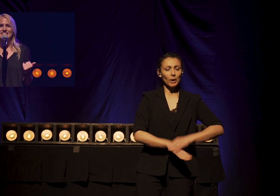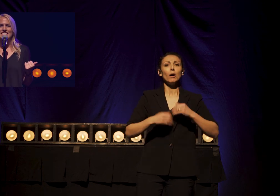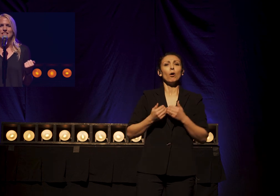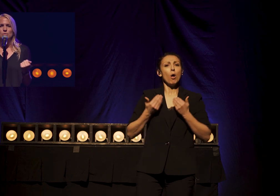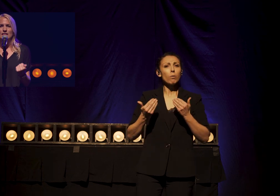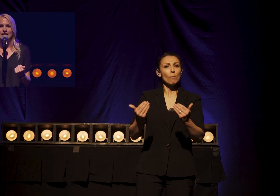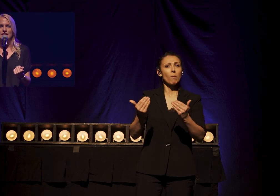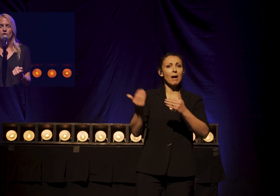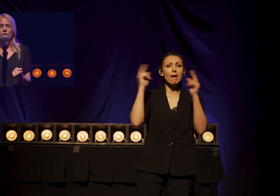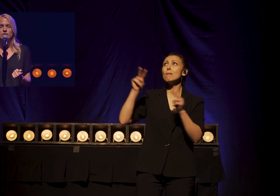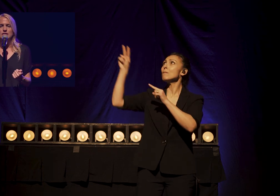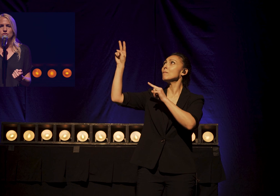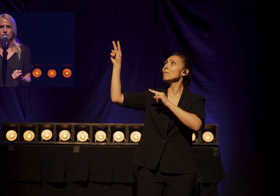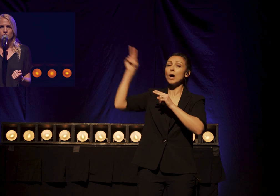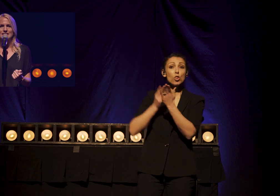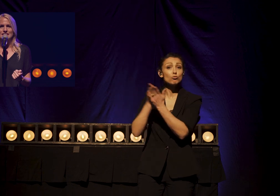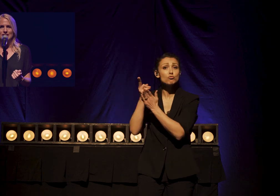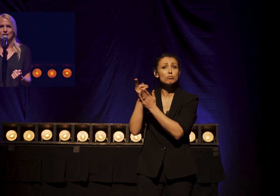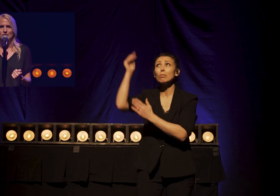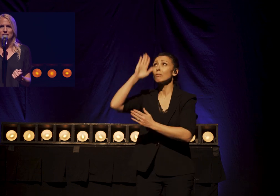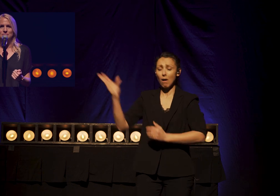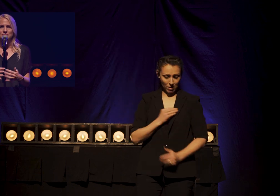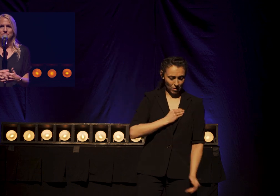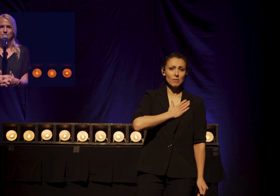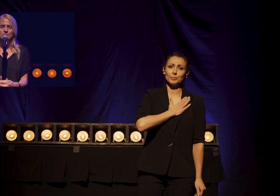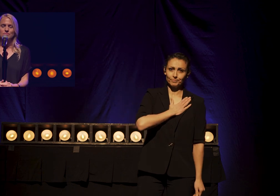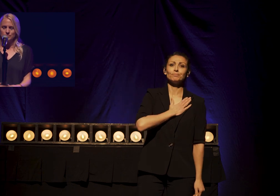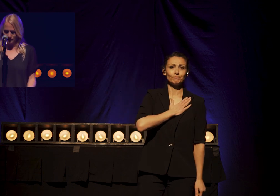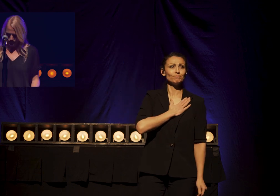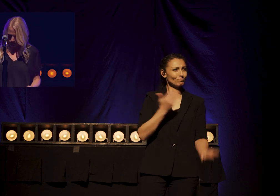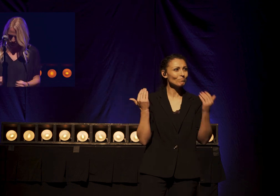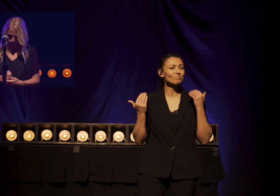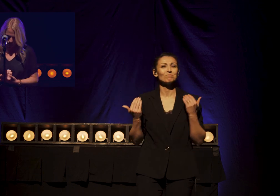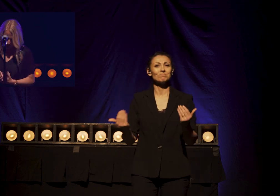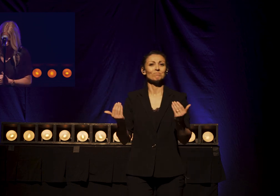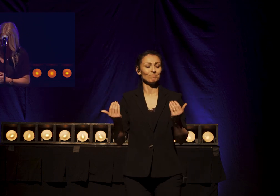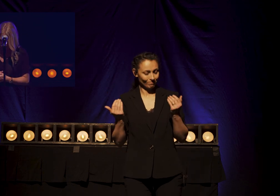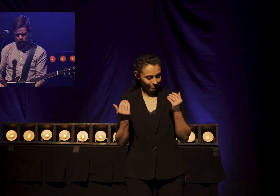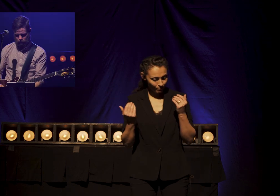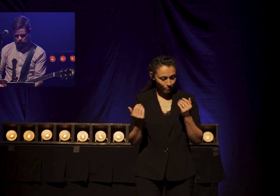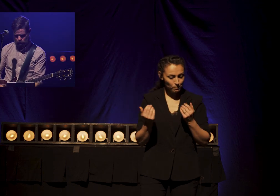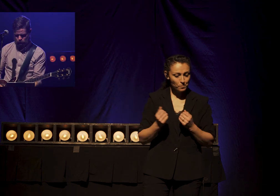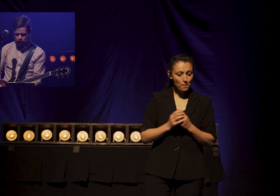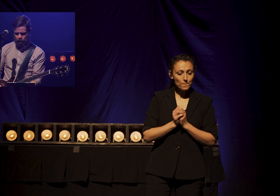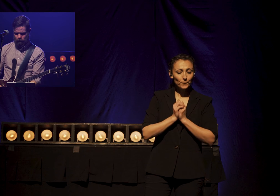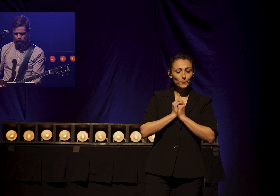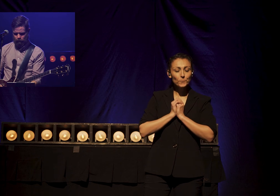Sing this with us And hold to this truth today church I'm gonna such I'm Tommy I'm